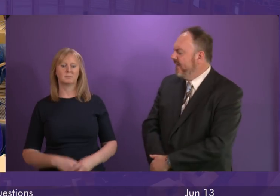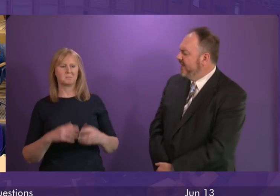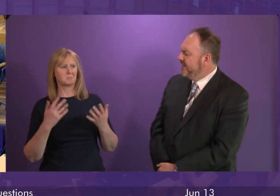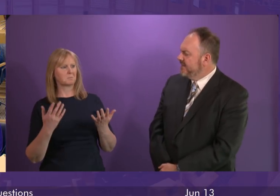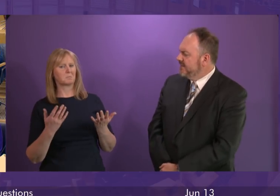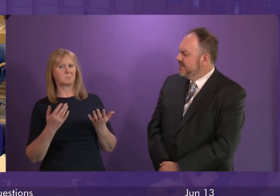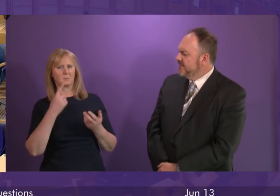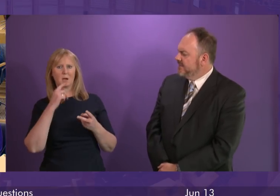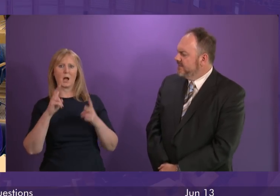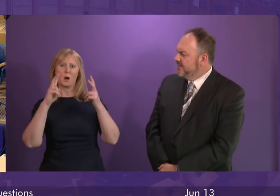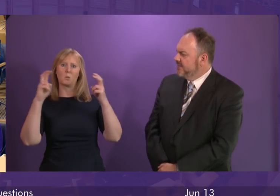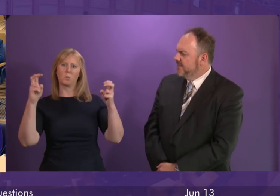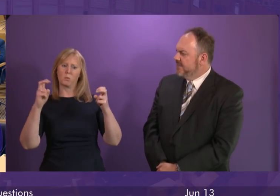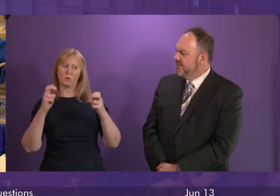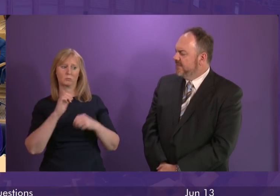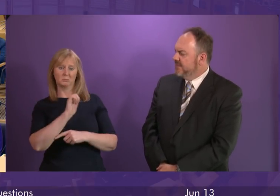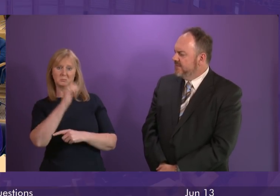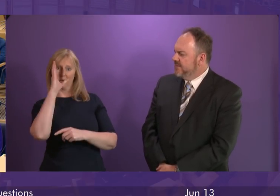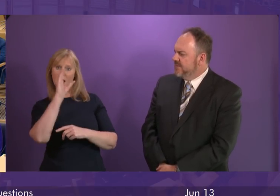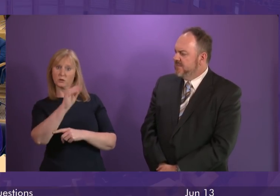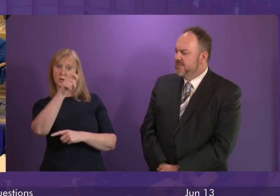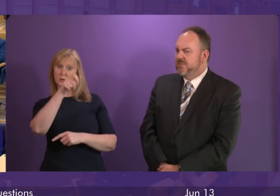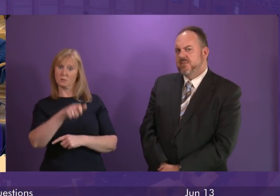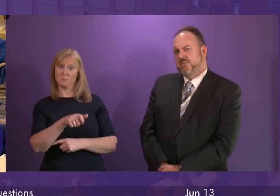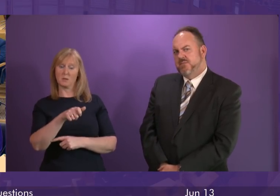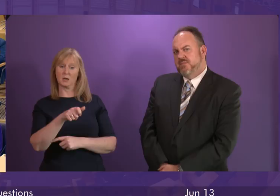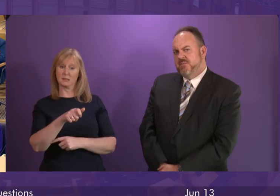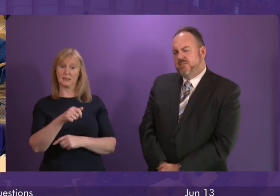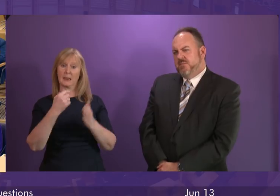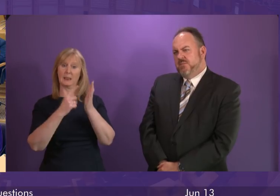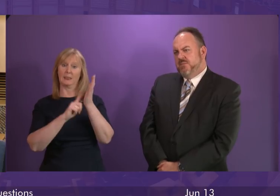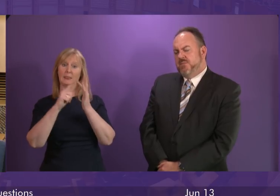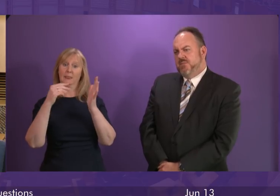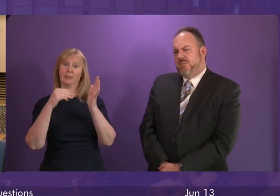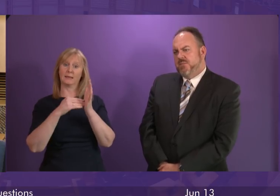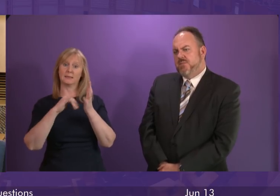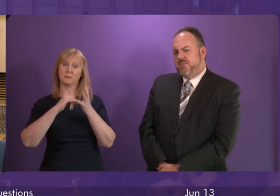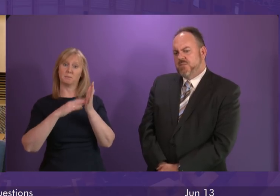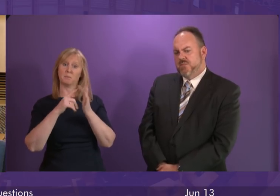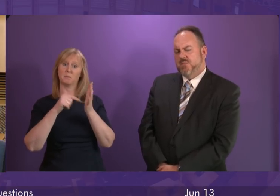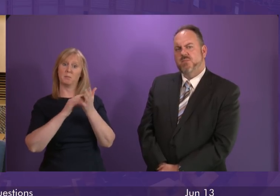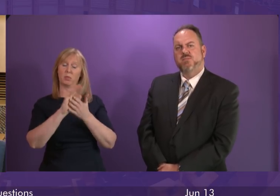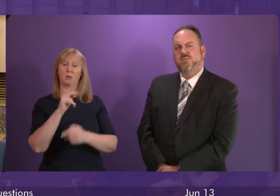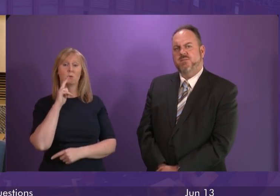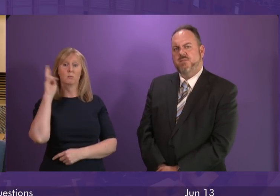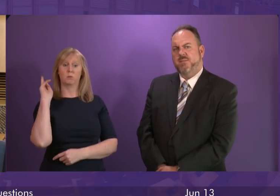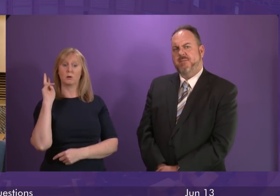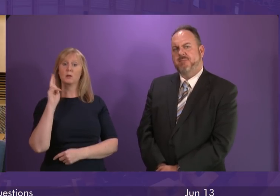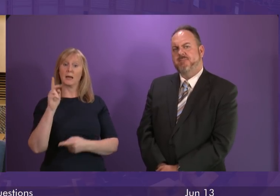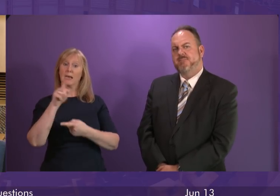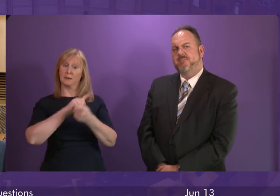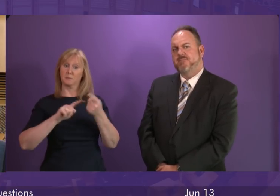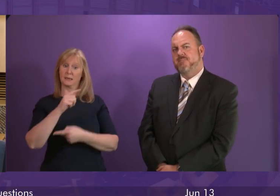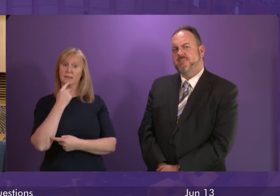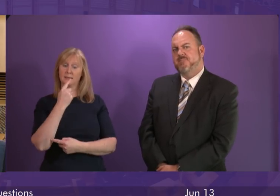perhaps I could quote her own education spokesperson, Liz Smith, who a couple of weeks ago at the relevant committee said there